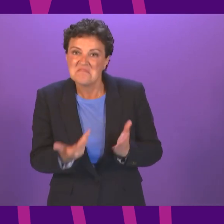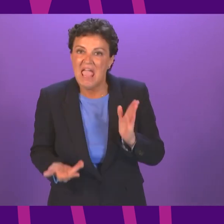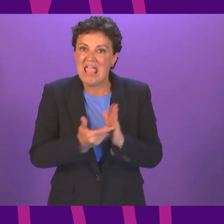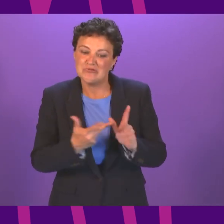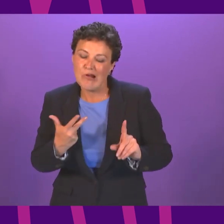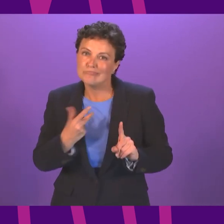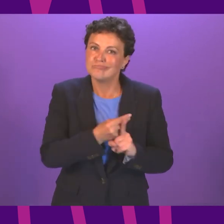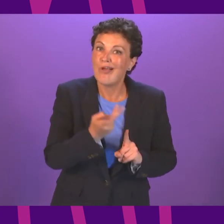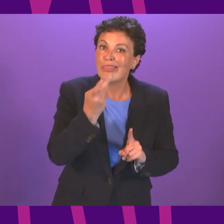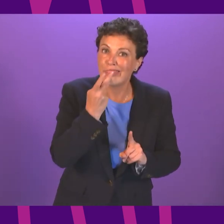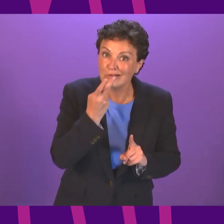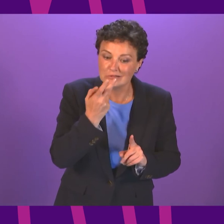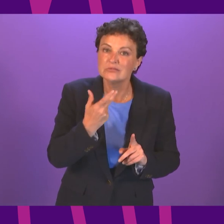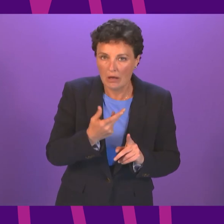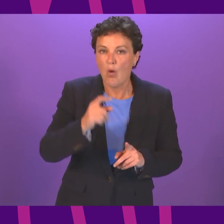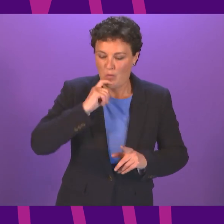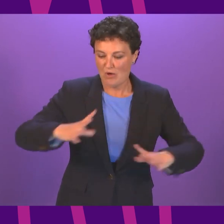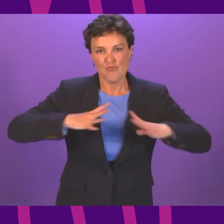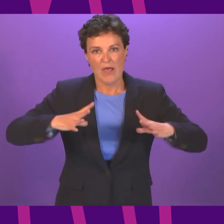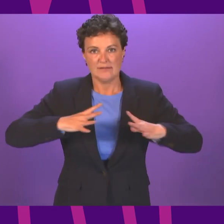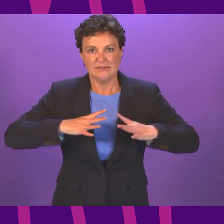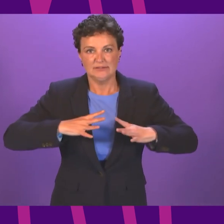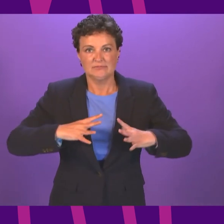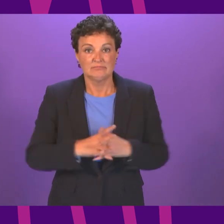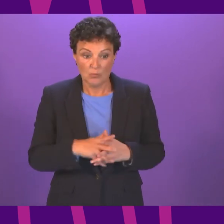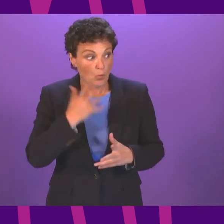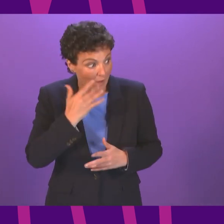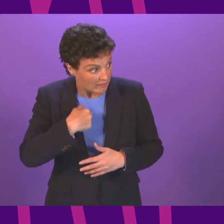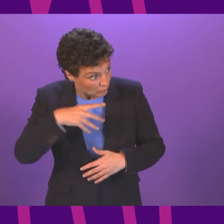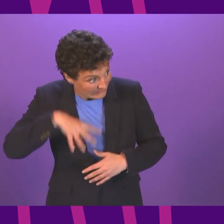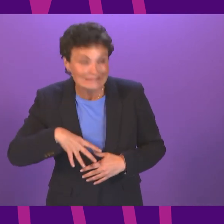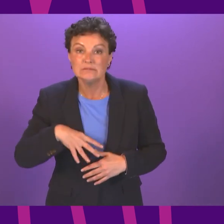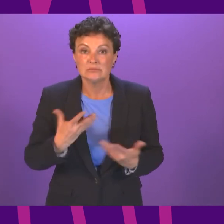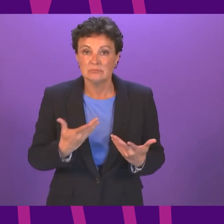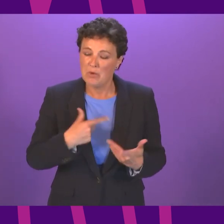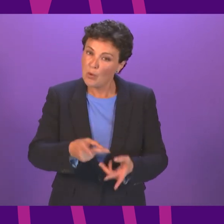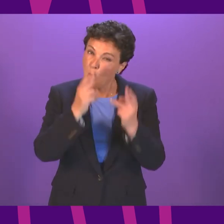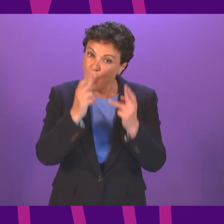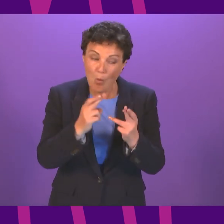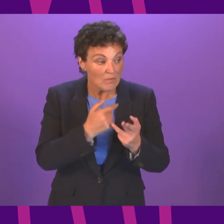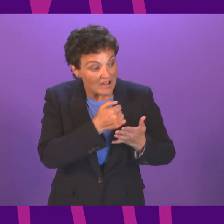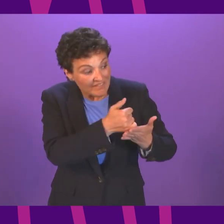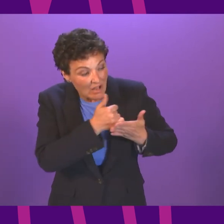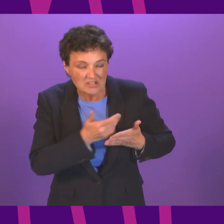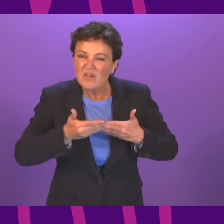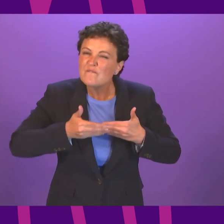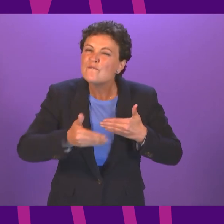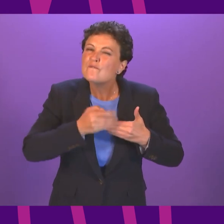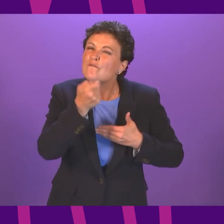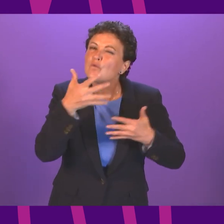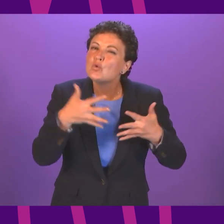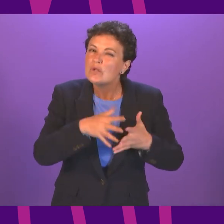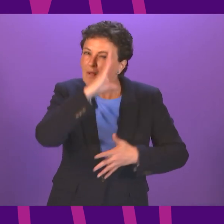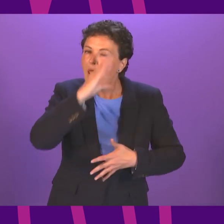vaccinations in the autumn, we are ready to get going with that as soon as possible. But we hope to get the advice within the next few weeks.